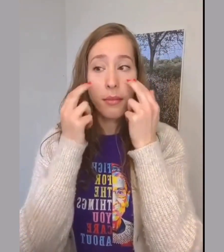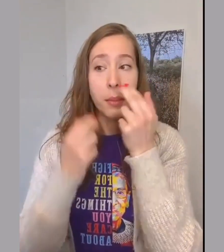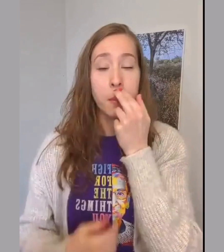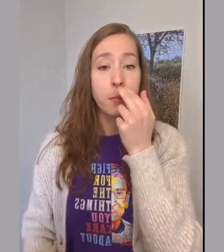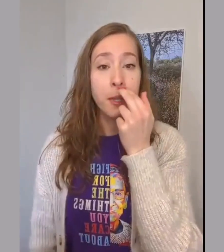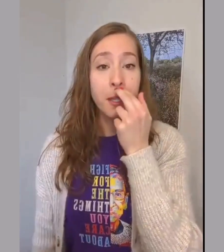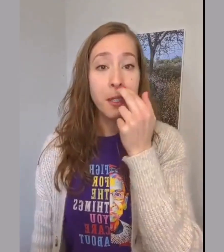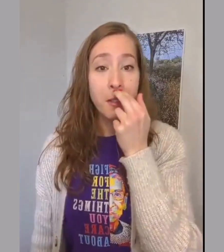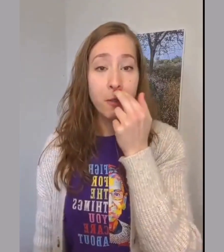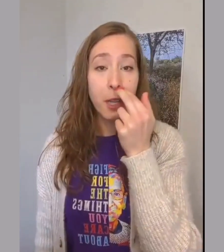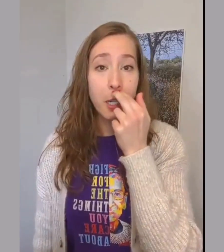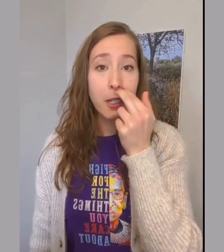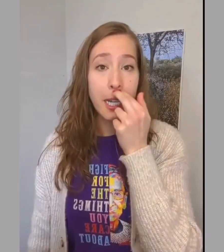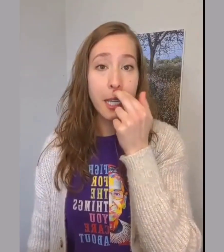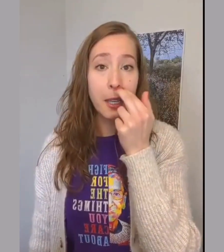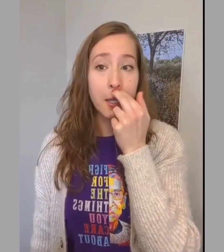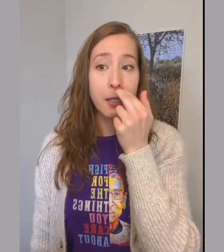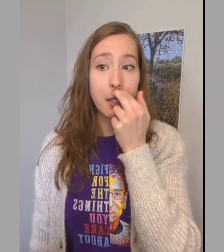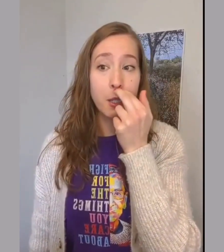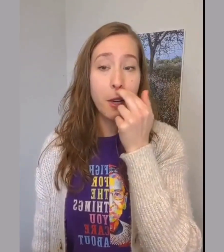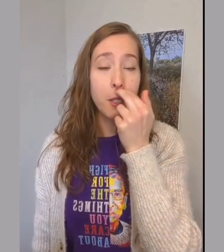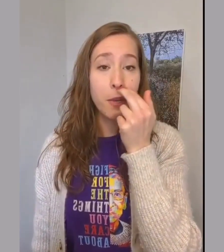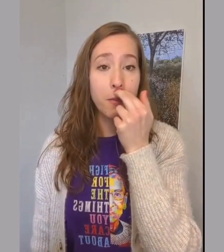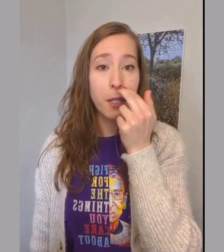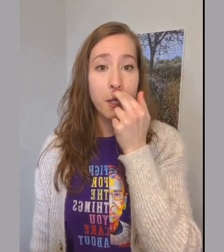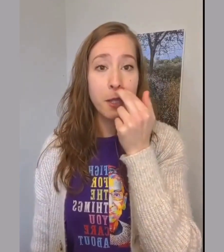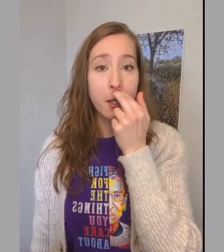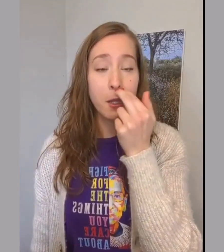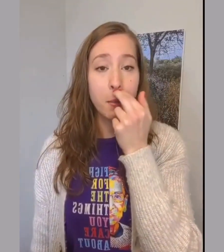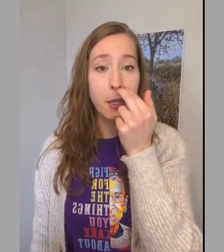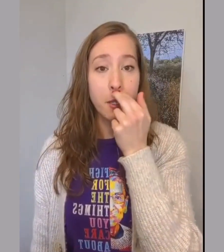It isn't fair that I can't express my feelings and opinions.